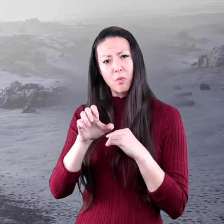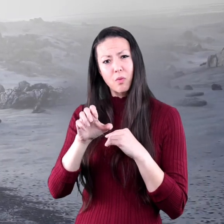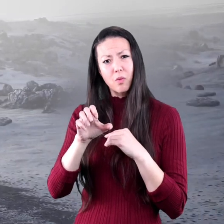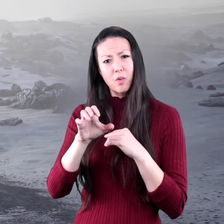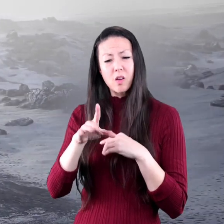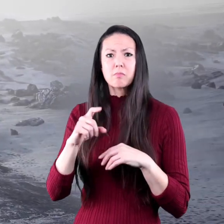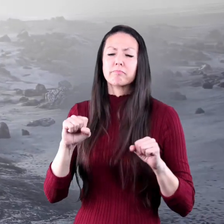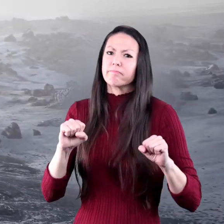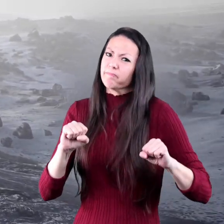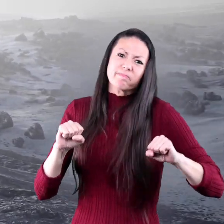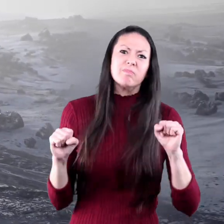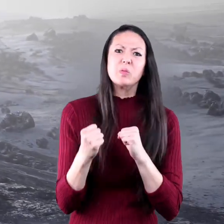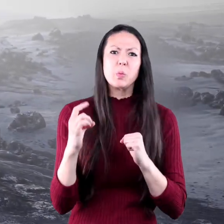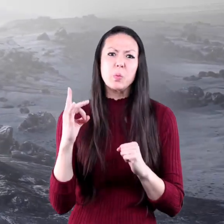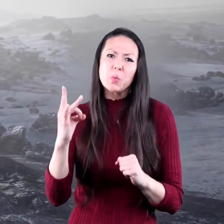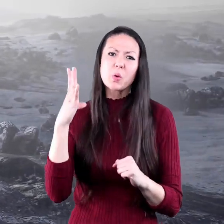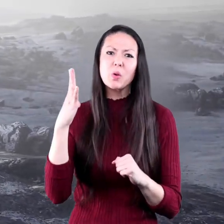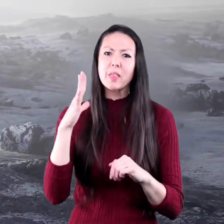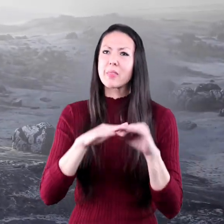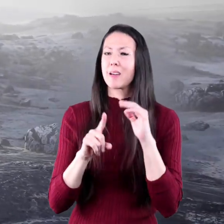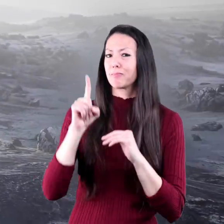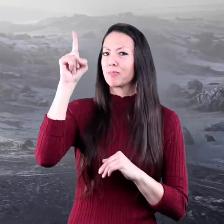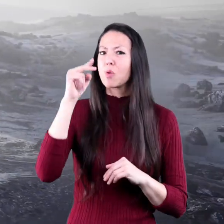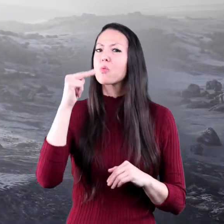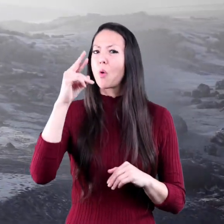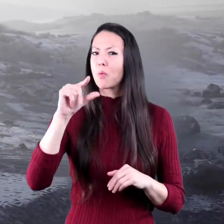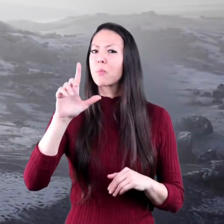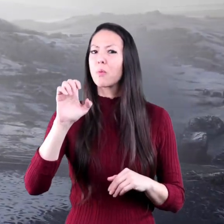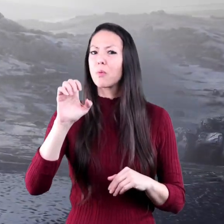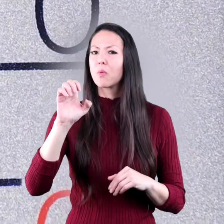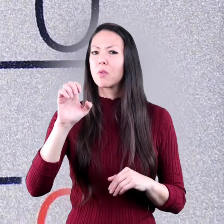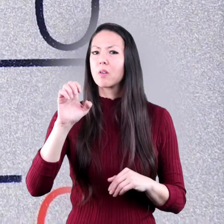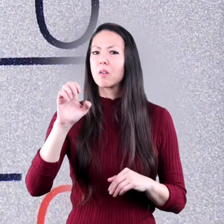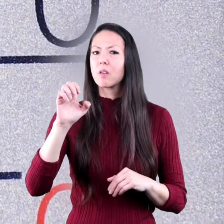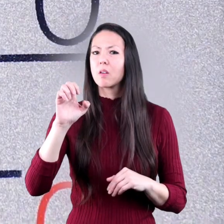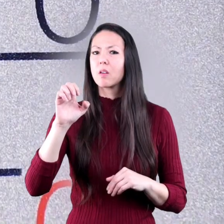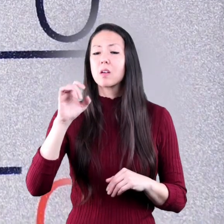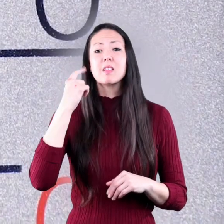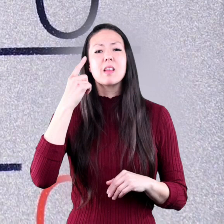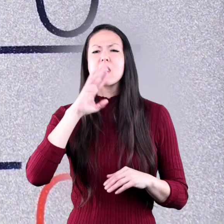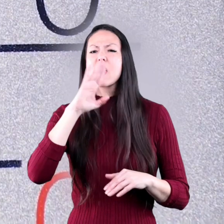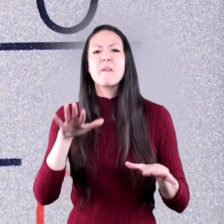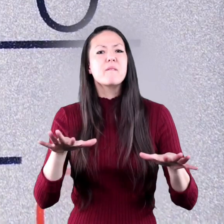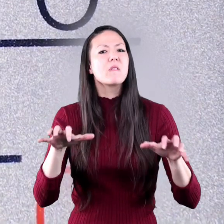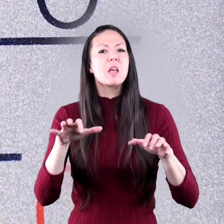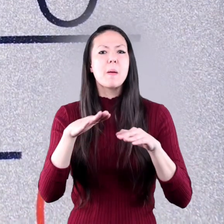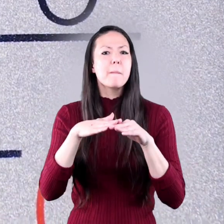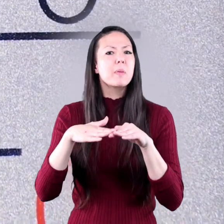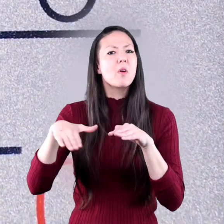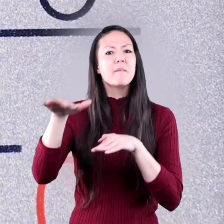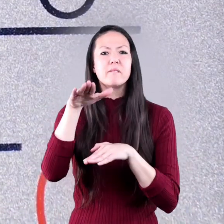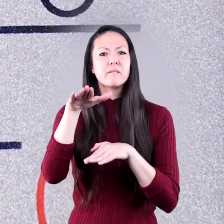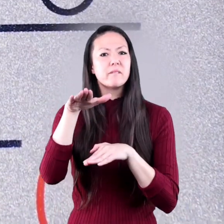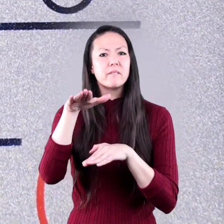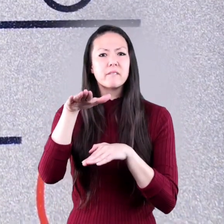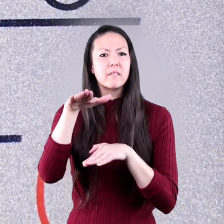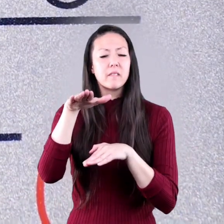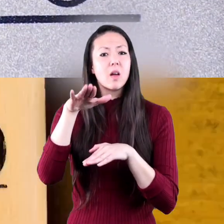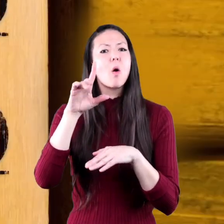temperature is a lot colder than the North Pole. In fact, it never gets above freezing. But